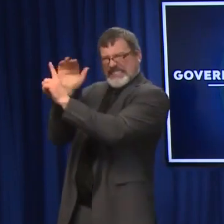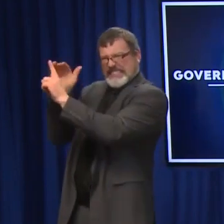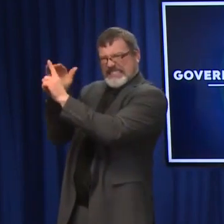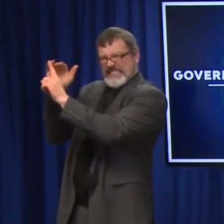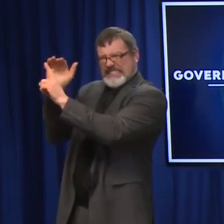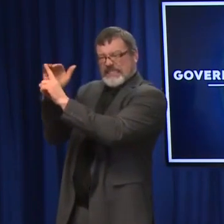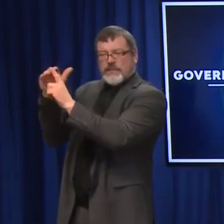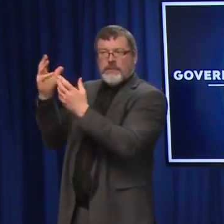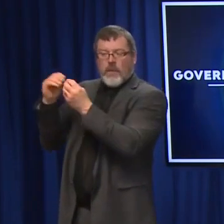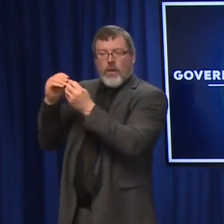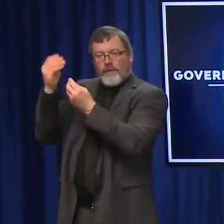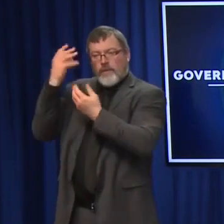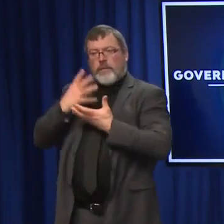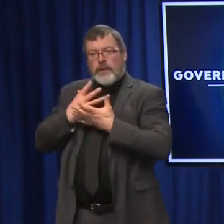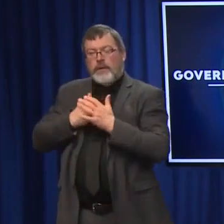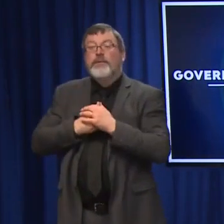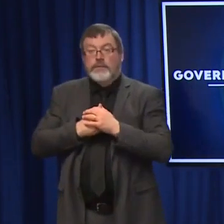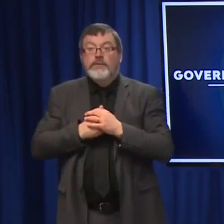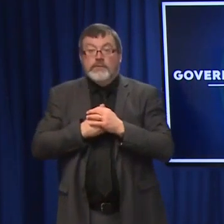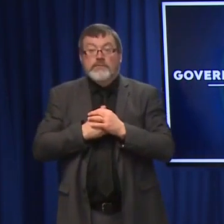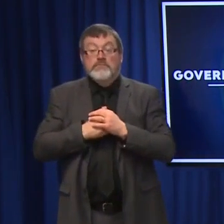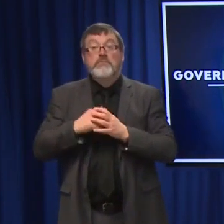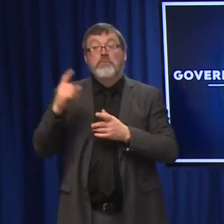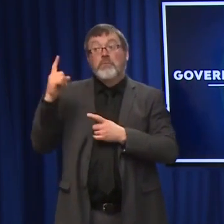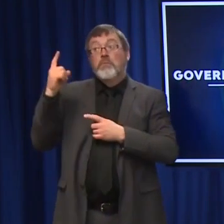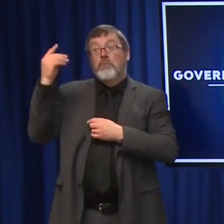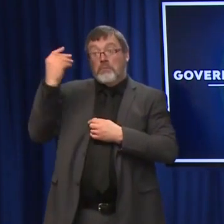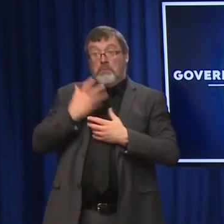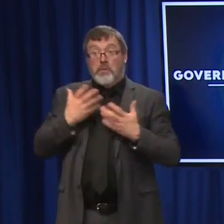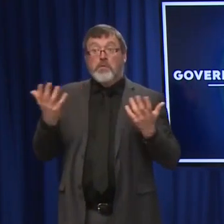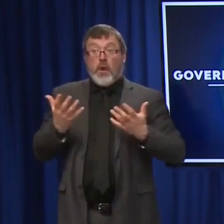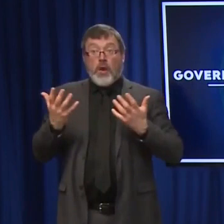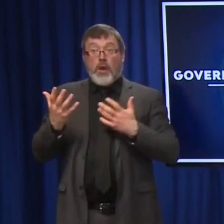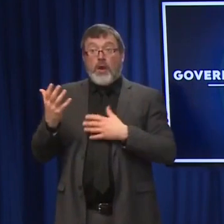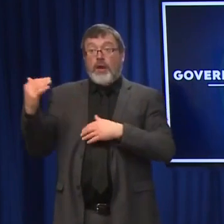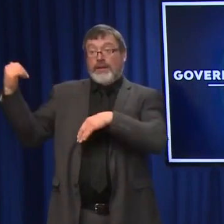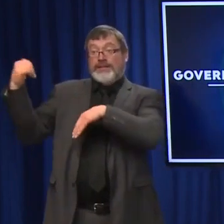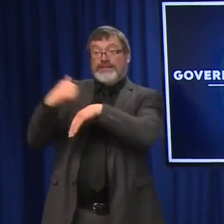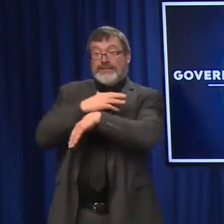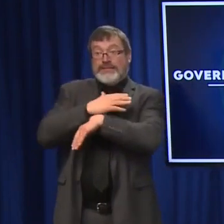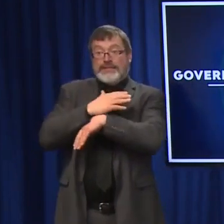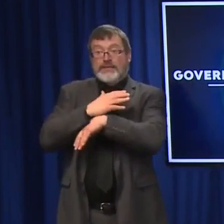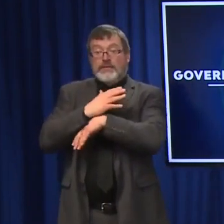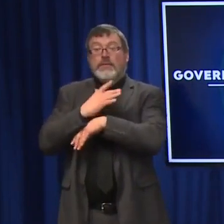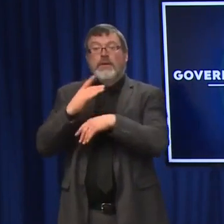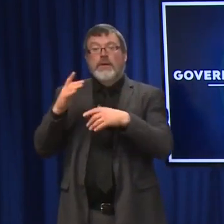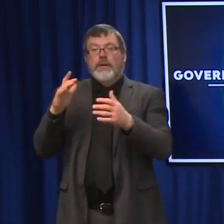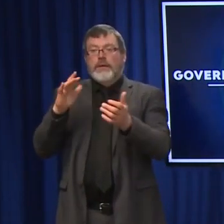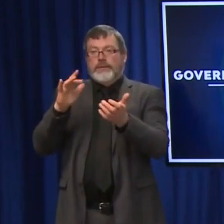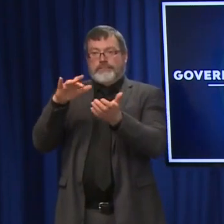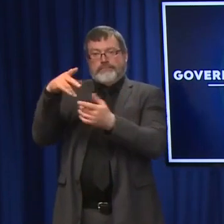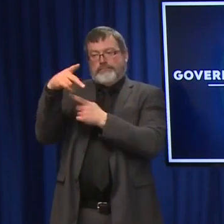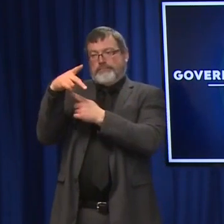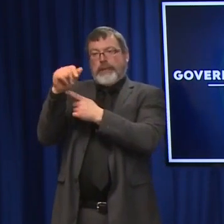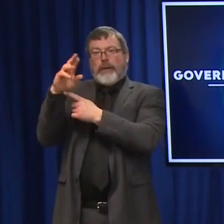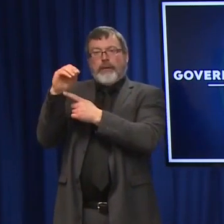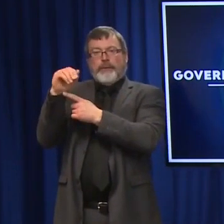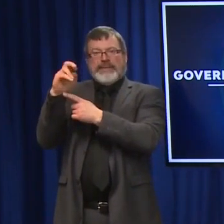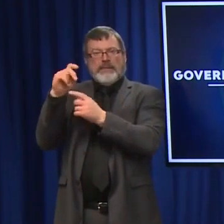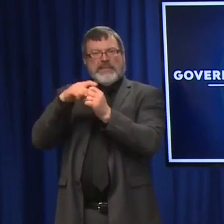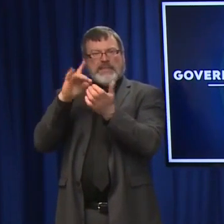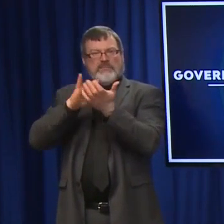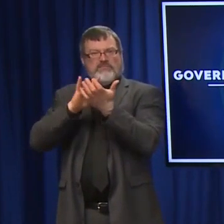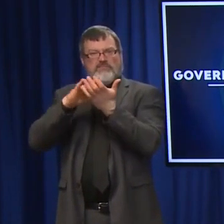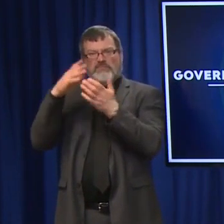on a positive side, we were sent 30 paramedics to New Hampshire. They were dispatched to our hardest-hit hospitals.